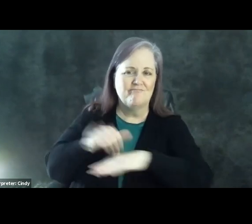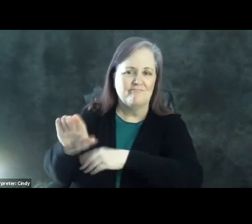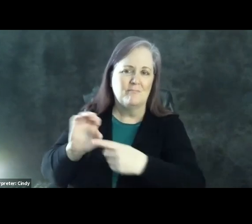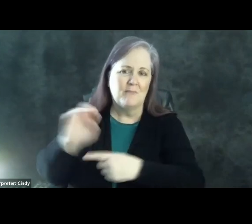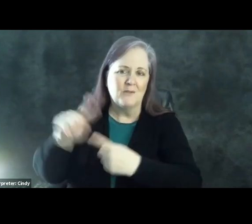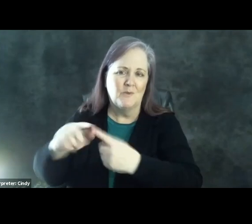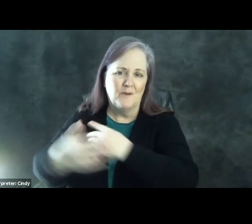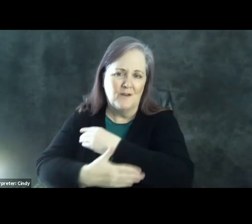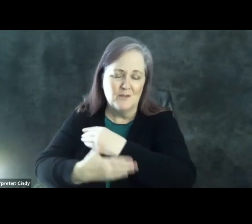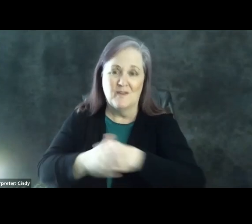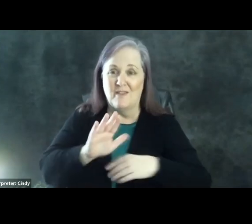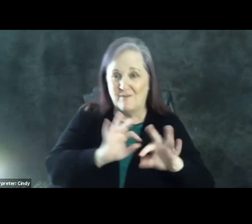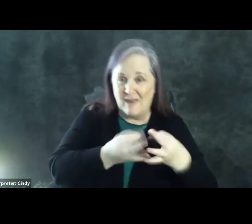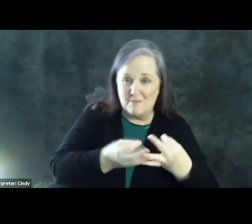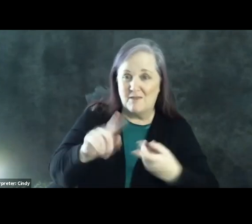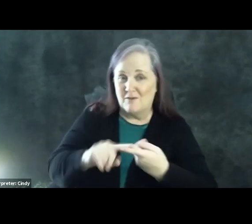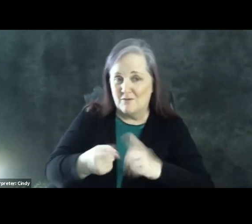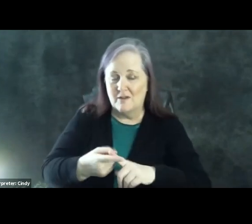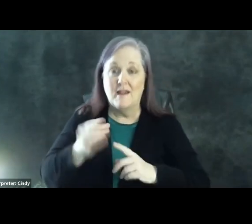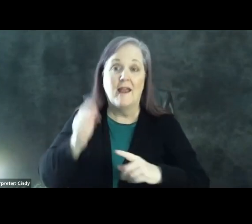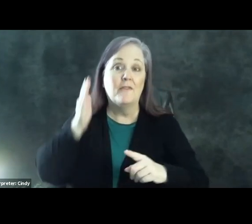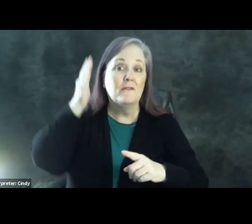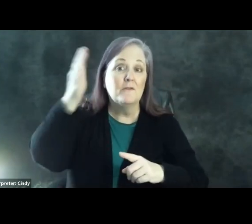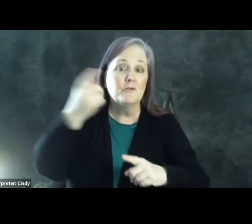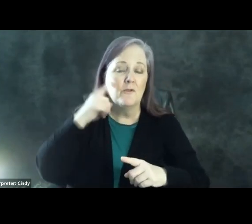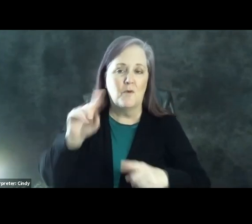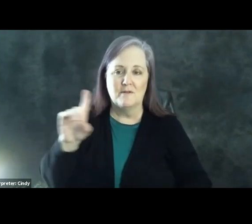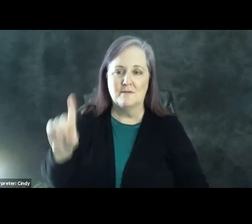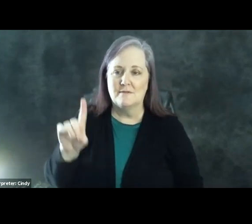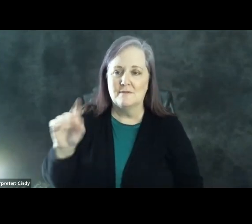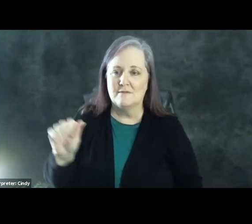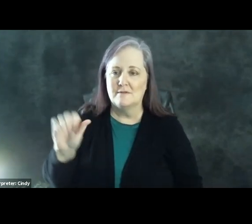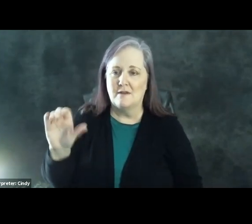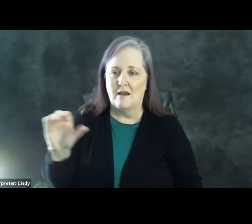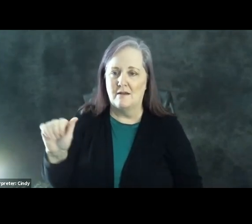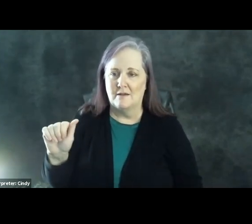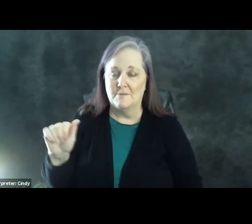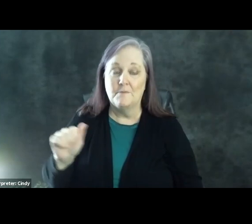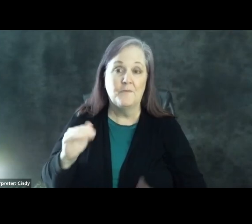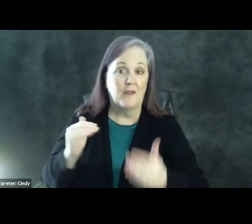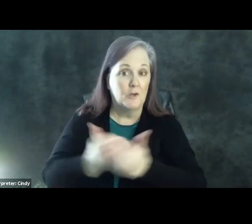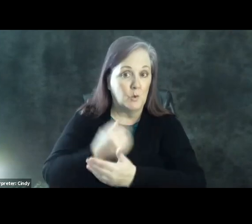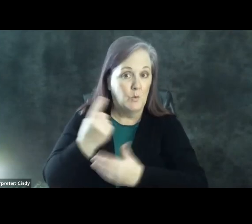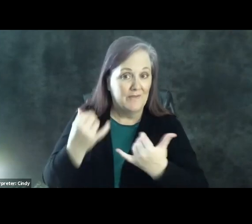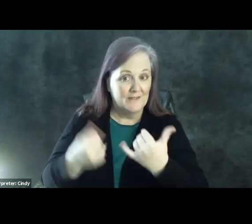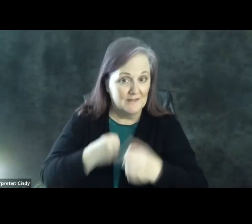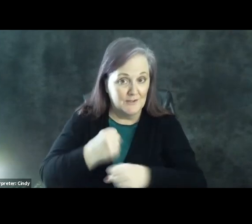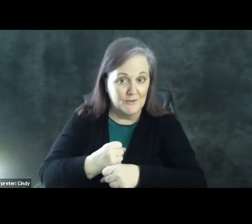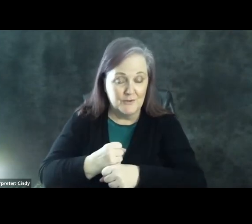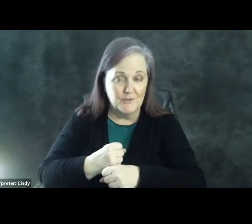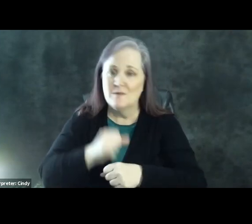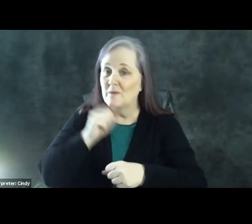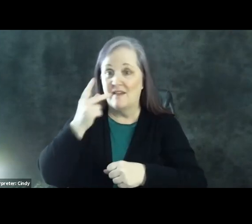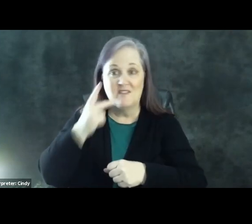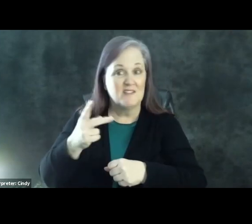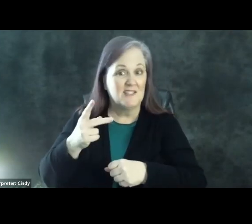friend, and the future of DACA. And one last one that is a new one this year that we haven't seen